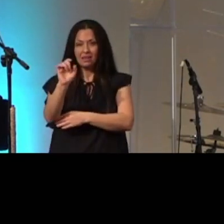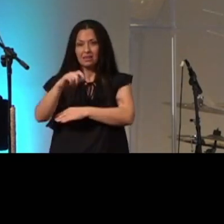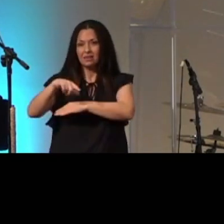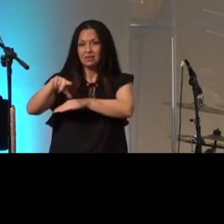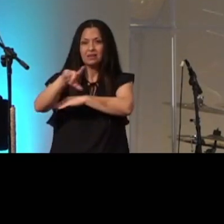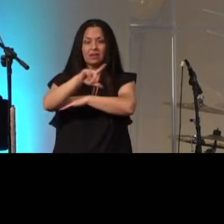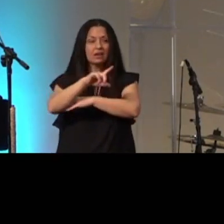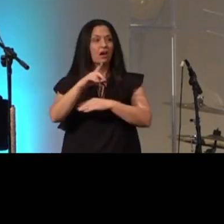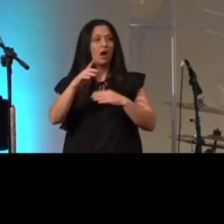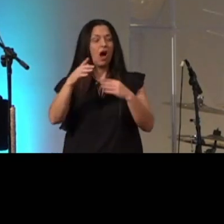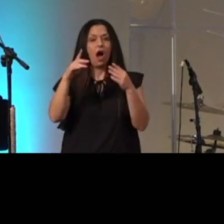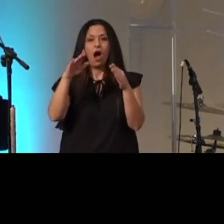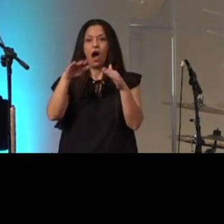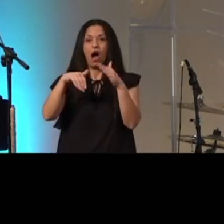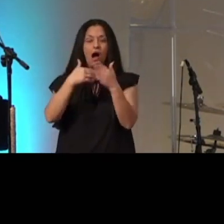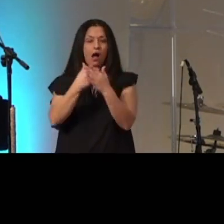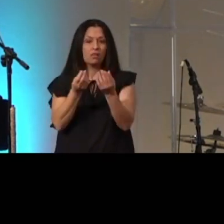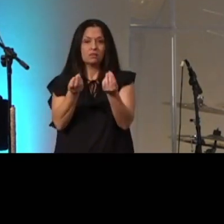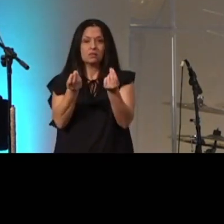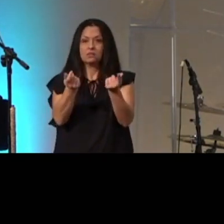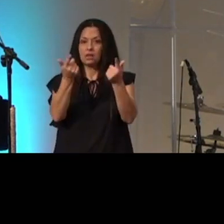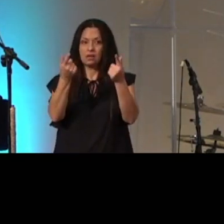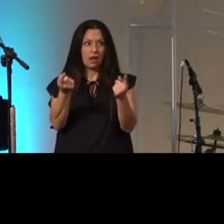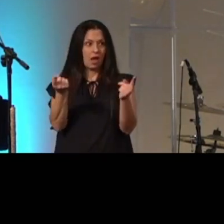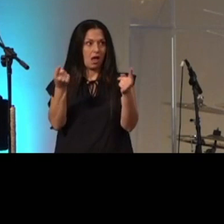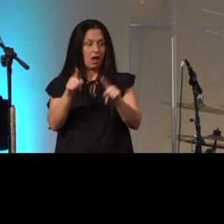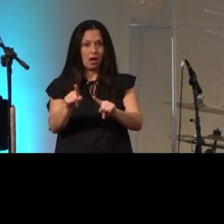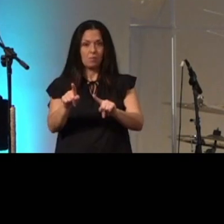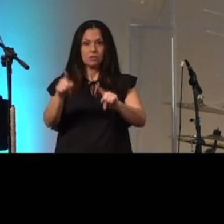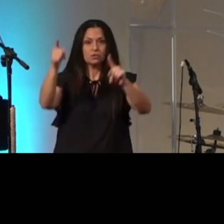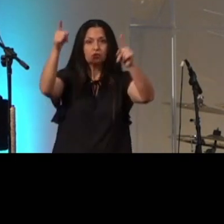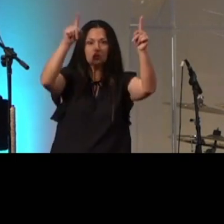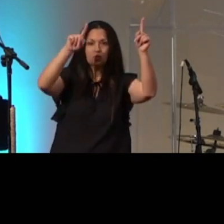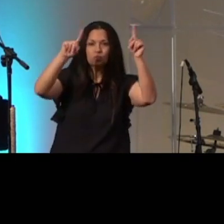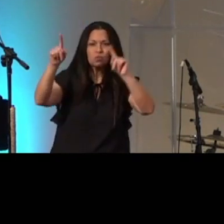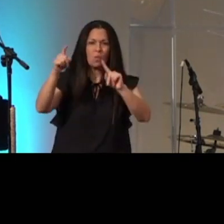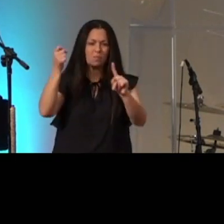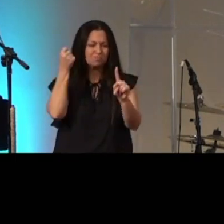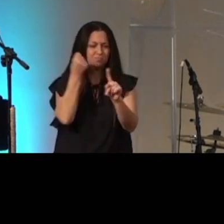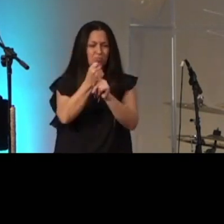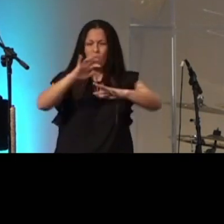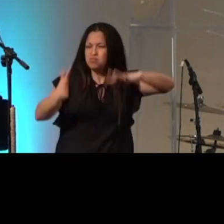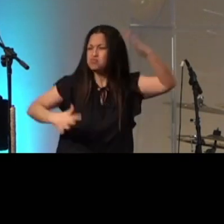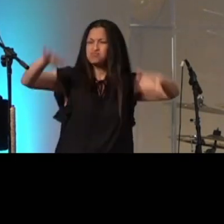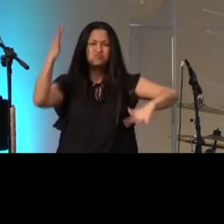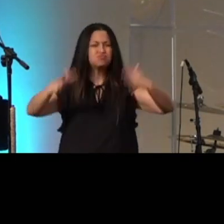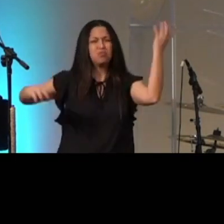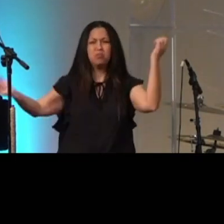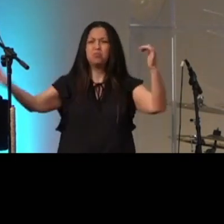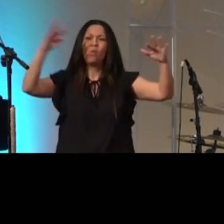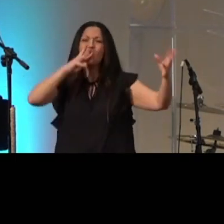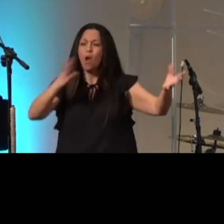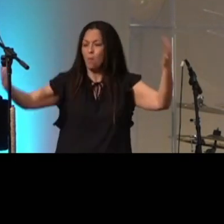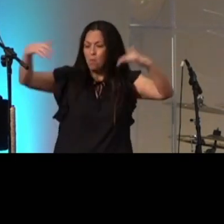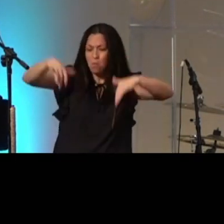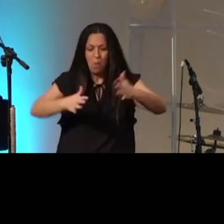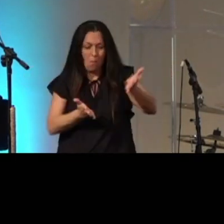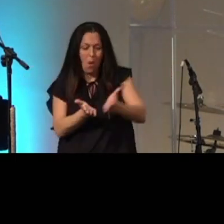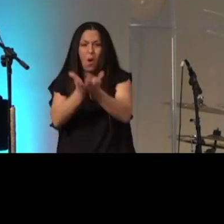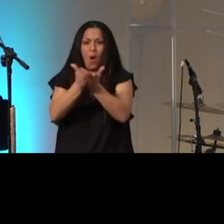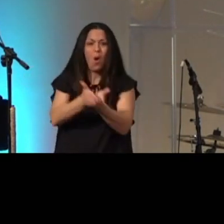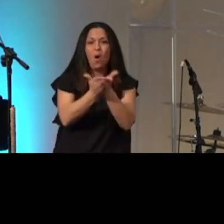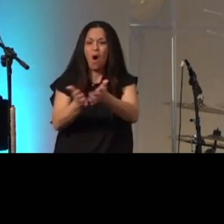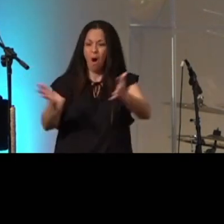a storm hits and the disciples are bailing water and panicking and then it doesn't say but one of them